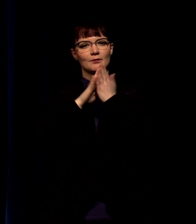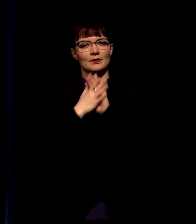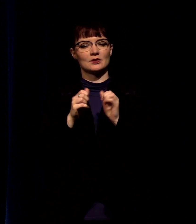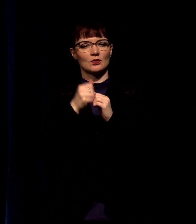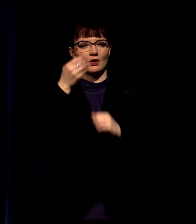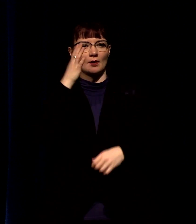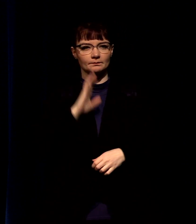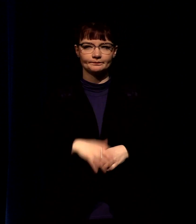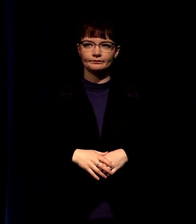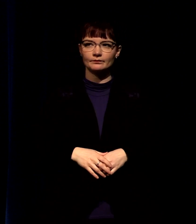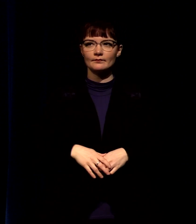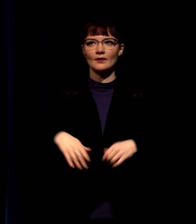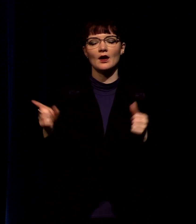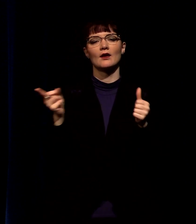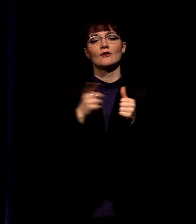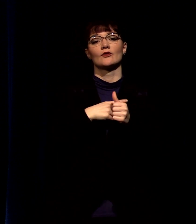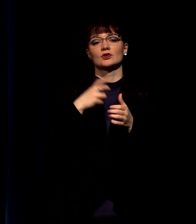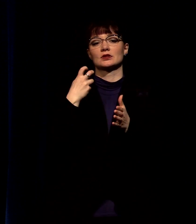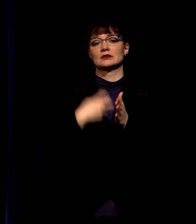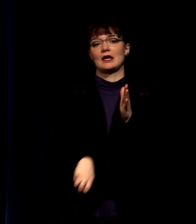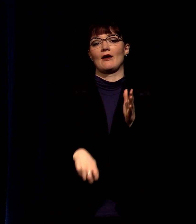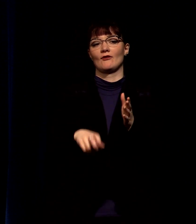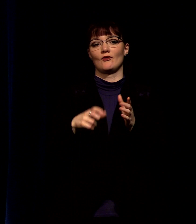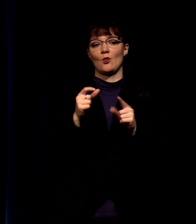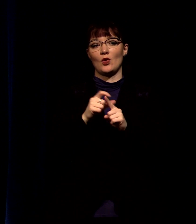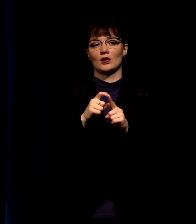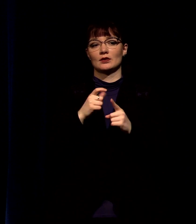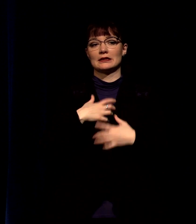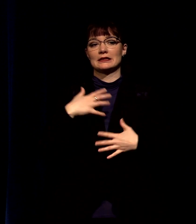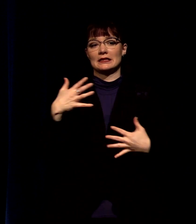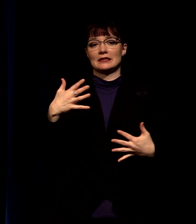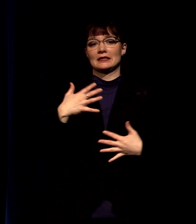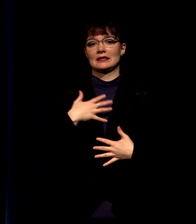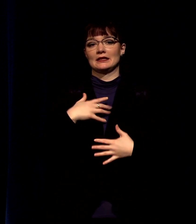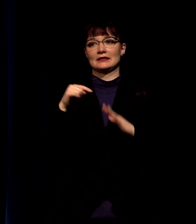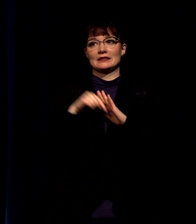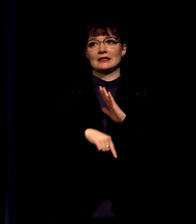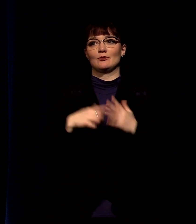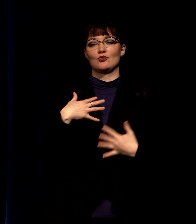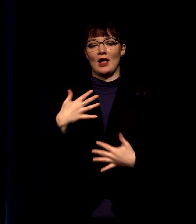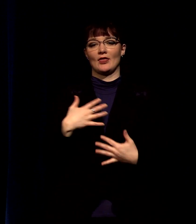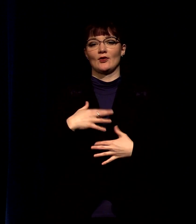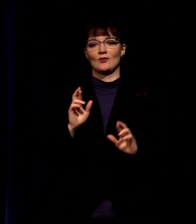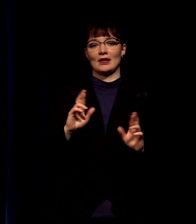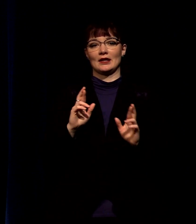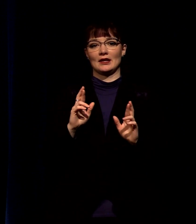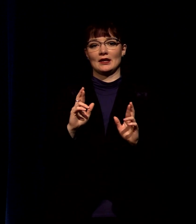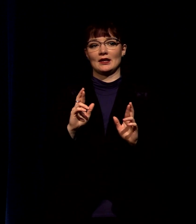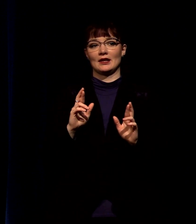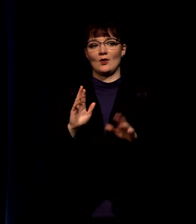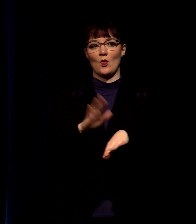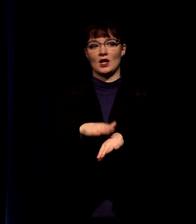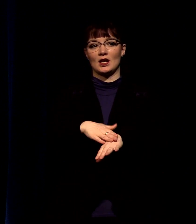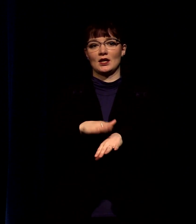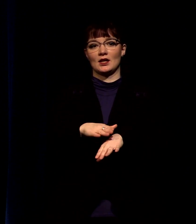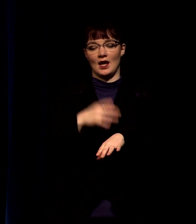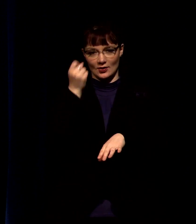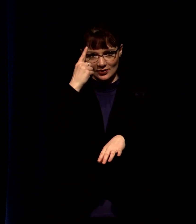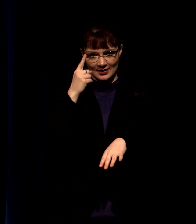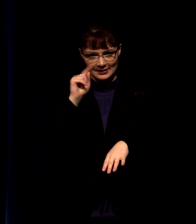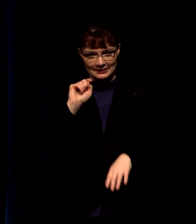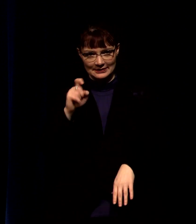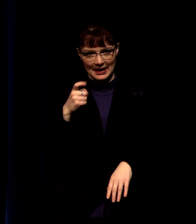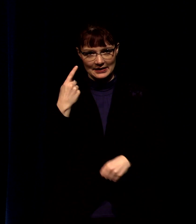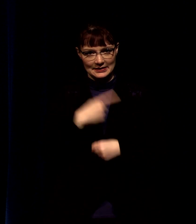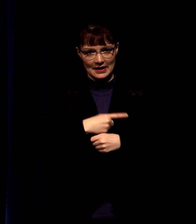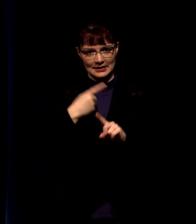tough first word right here for we just take a really deep breath breathe that in okay here's the deal i just need you to understand that tax